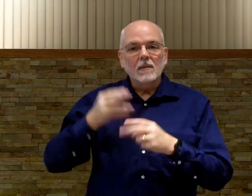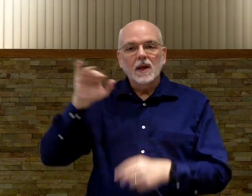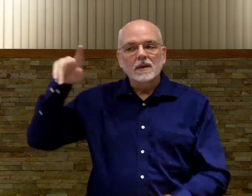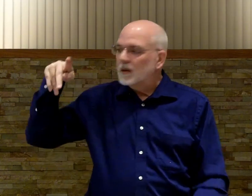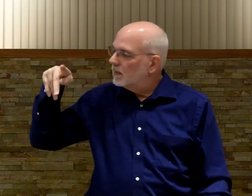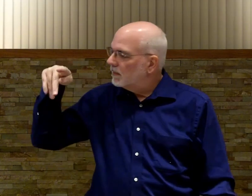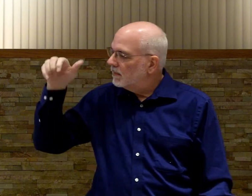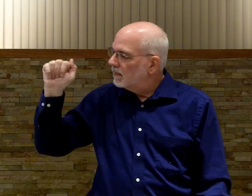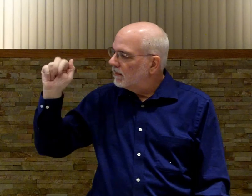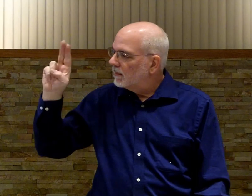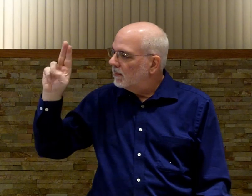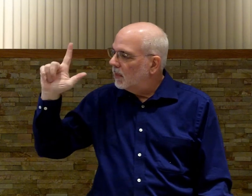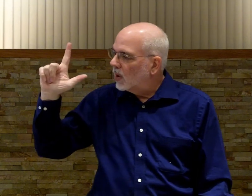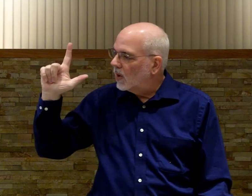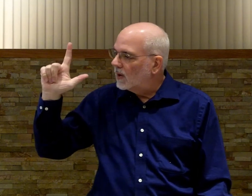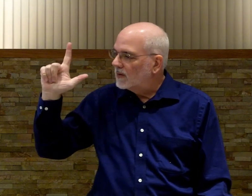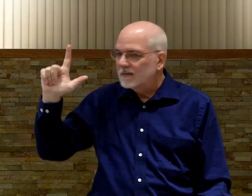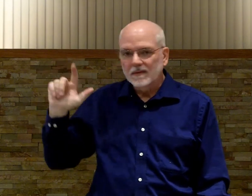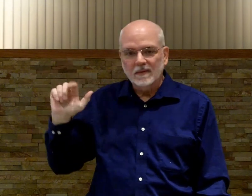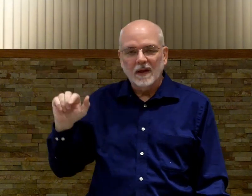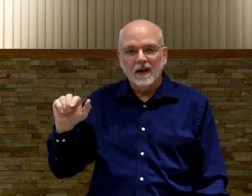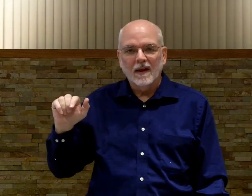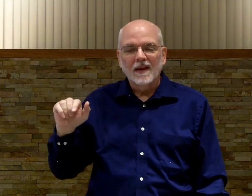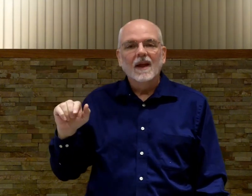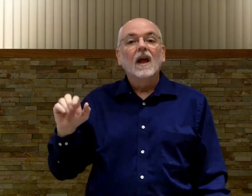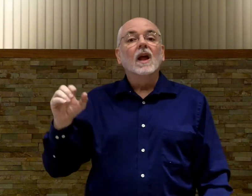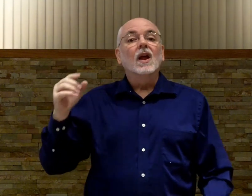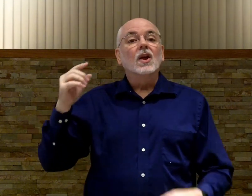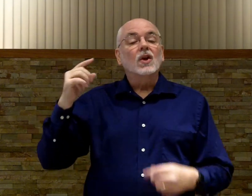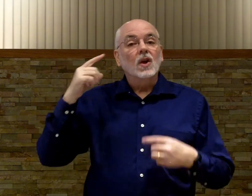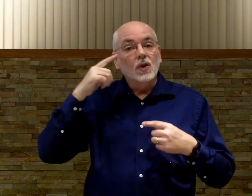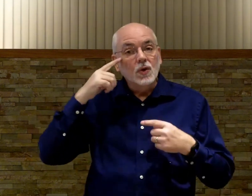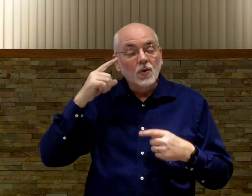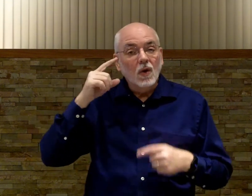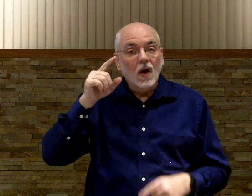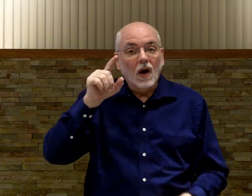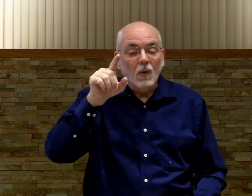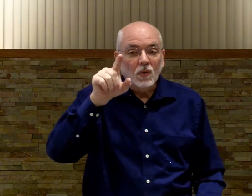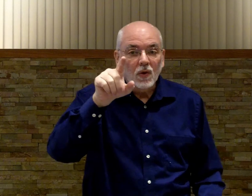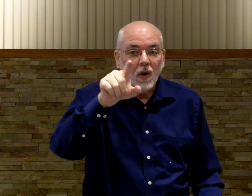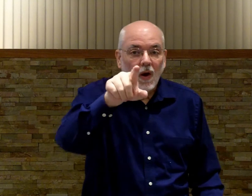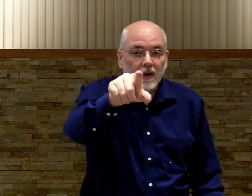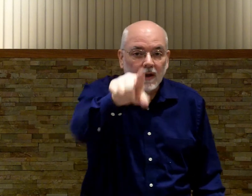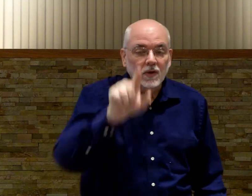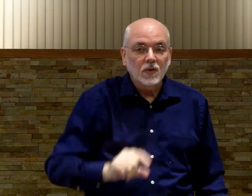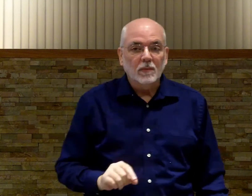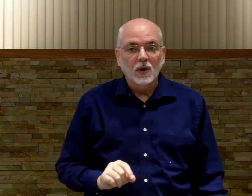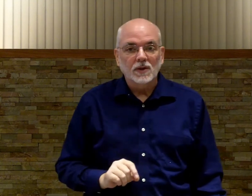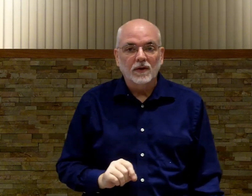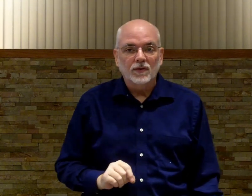is Paul. Okay? You are talking to the person in